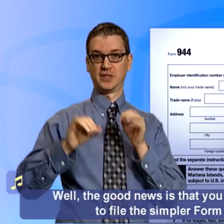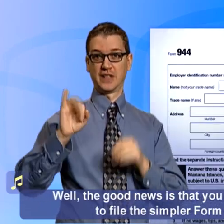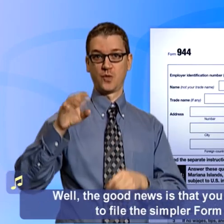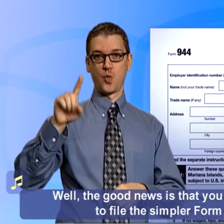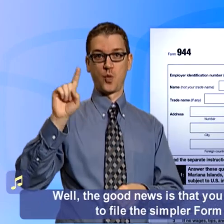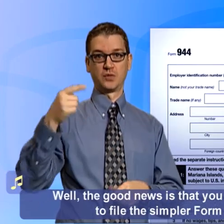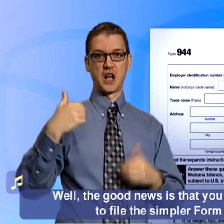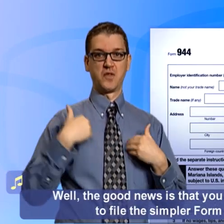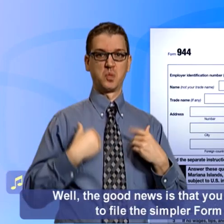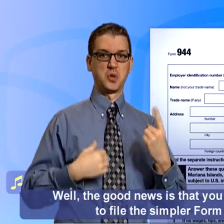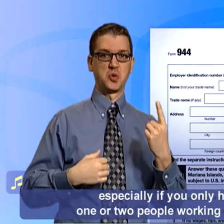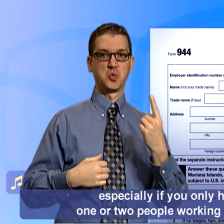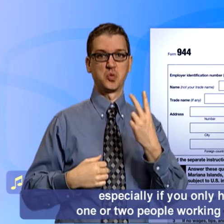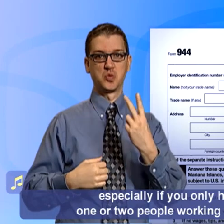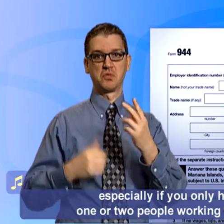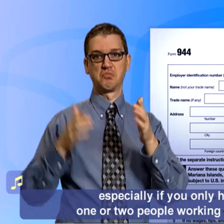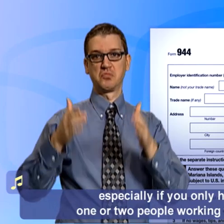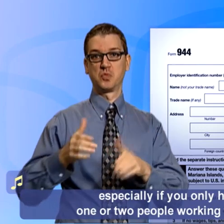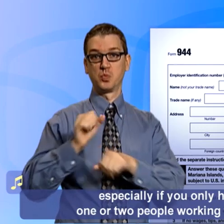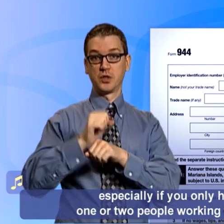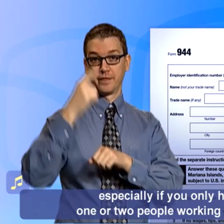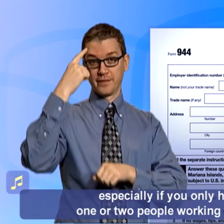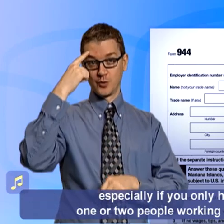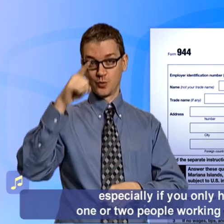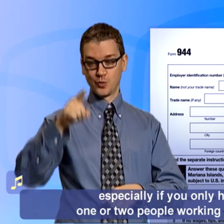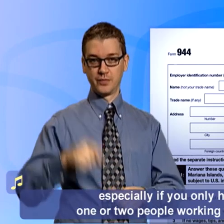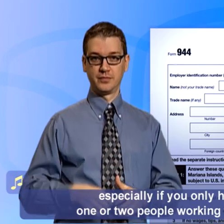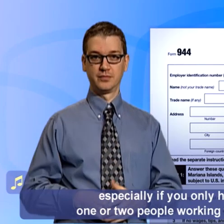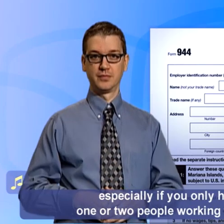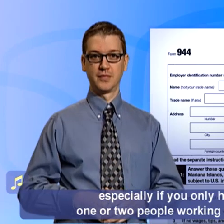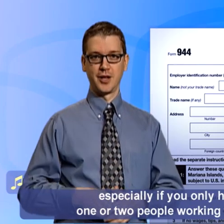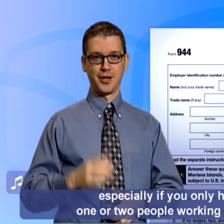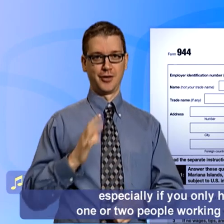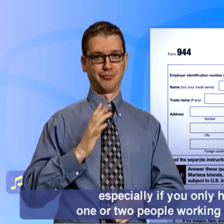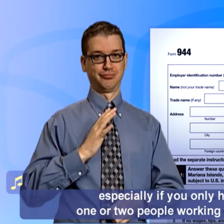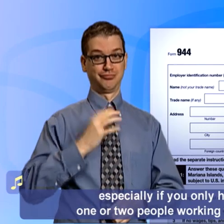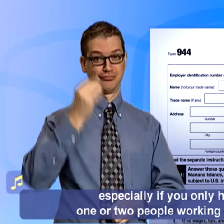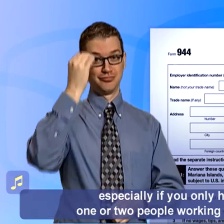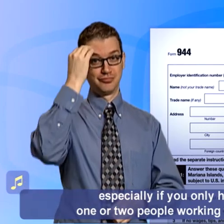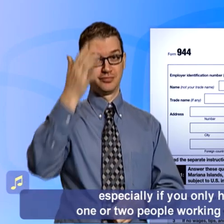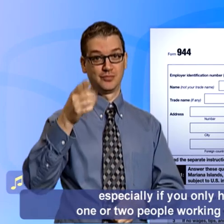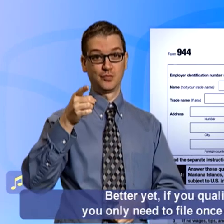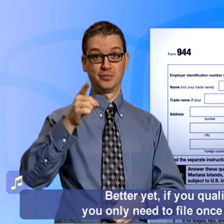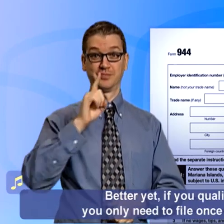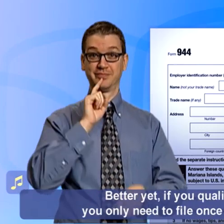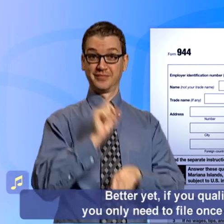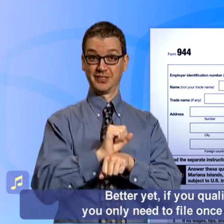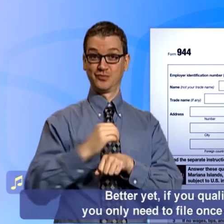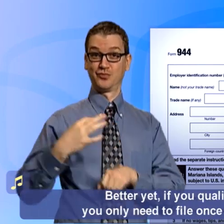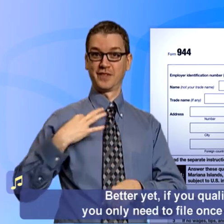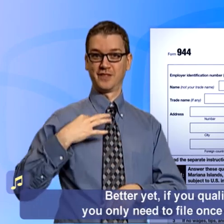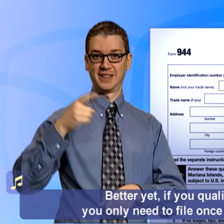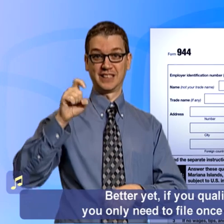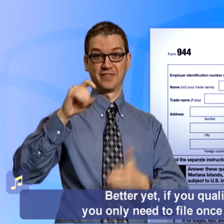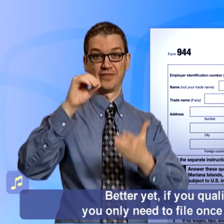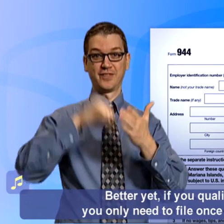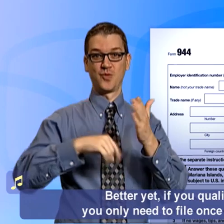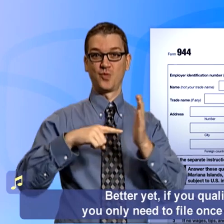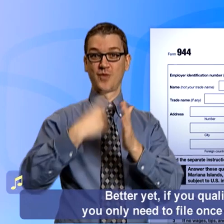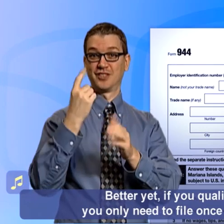944 especially if you only have one or two people working for you. Better yet if you qualify you